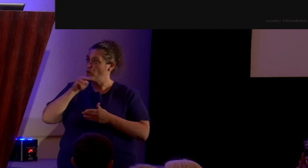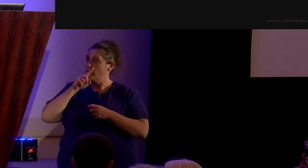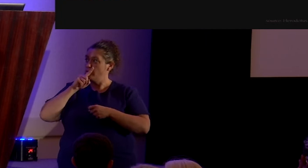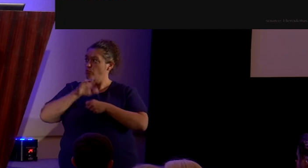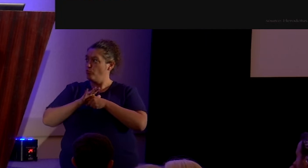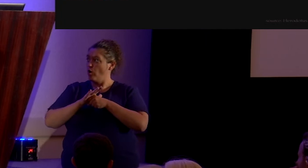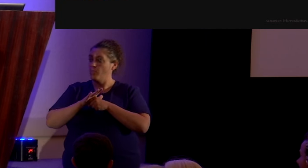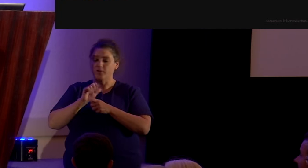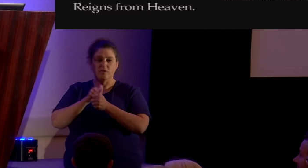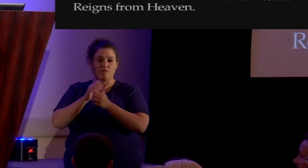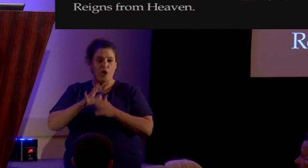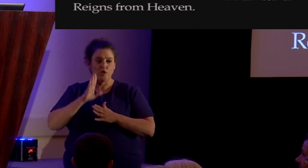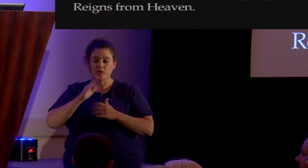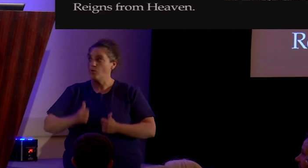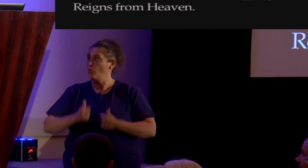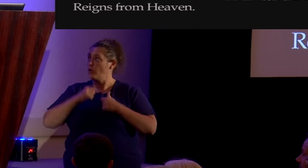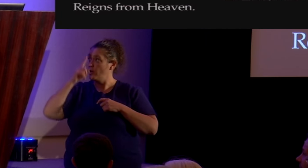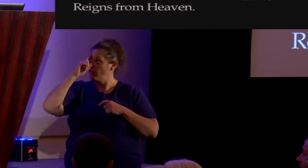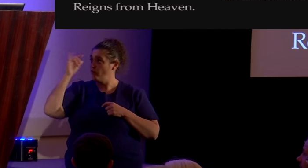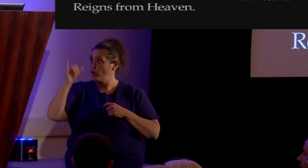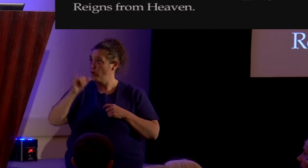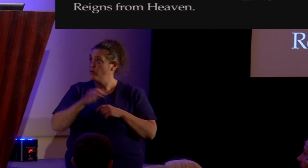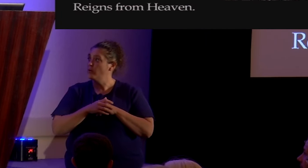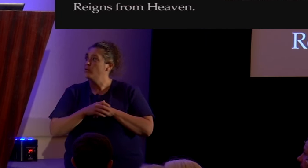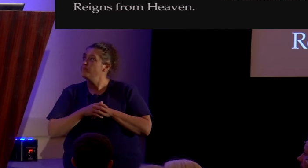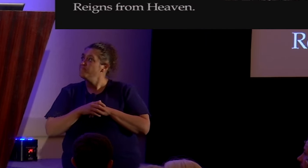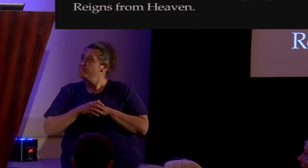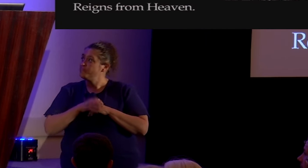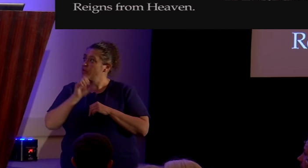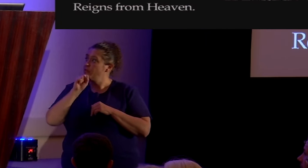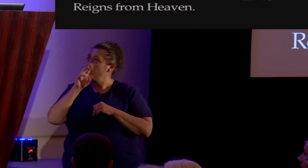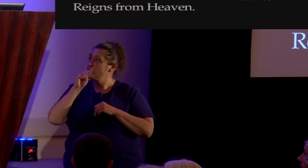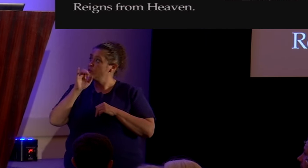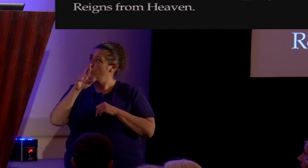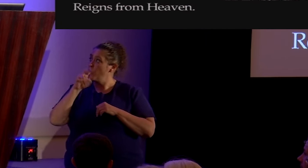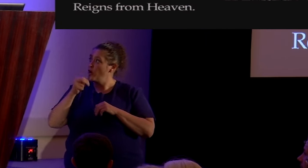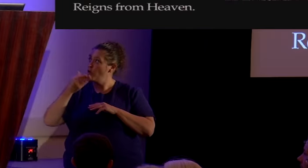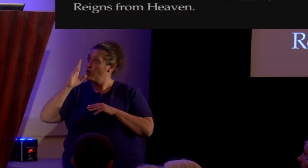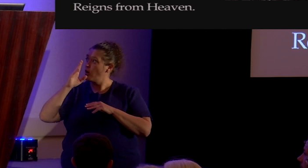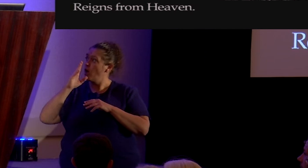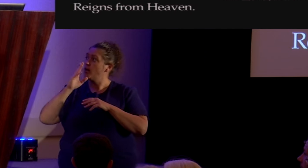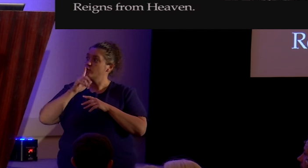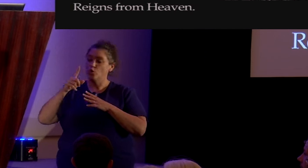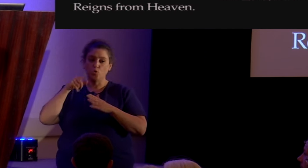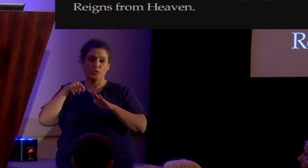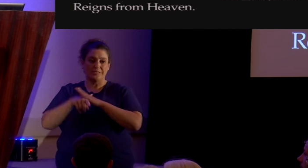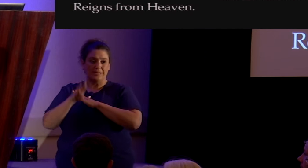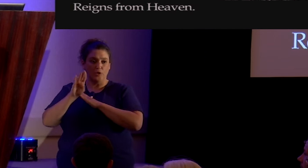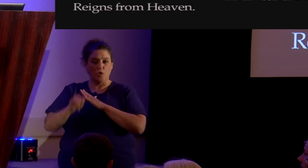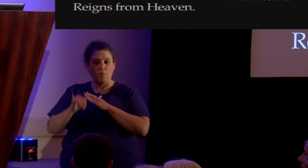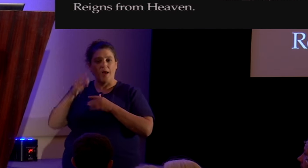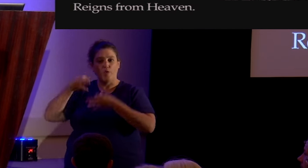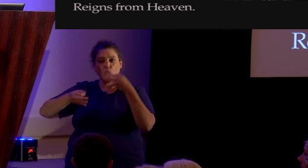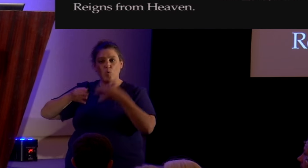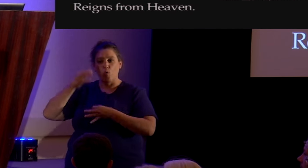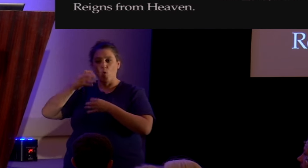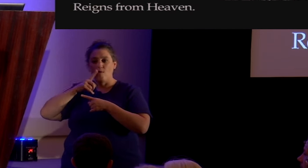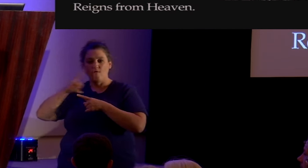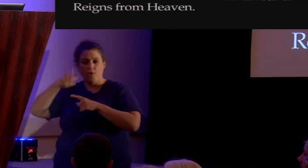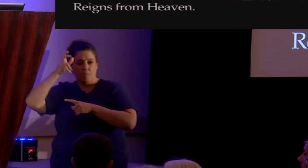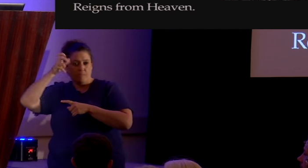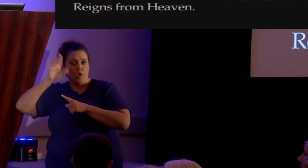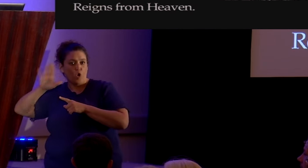live forever. The Sumerian goddess Inanna, executed by a hostile court in an underworld, her corpse was